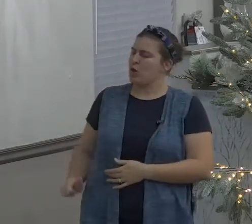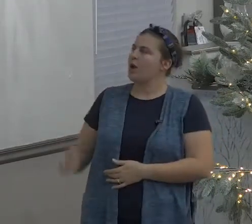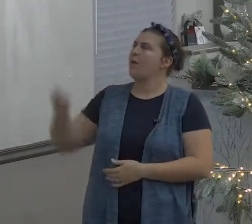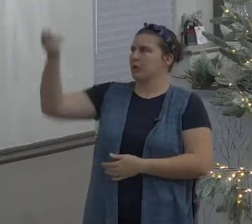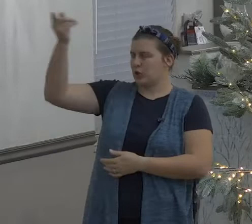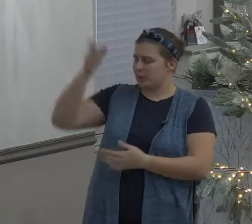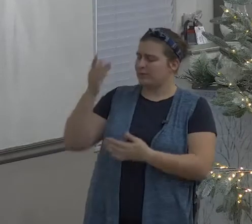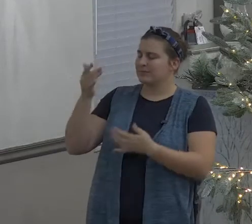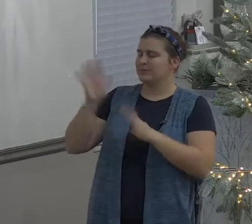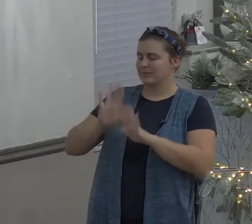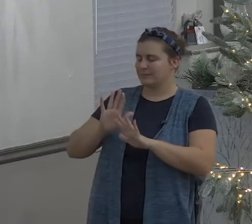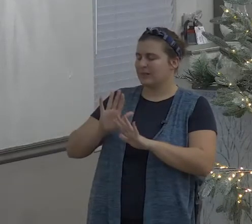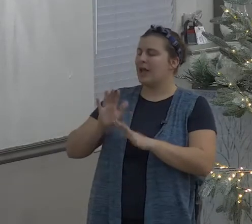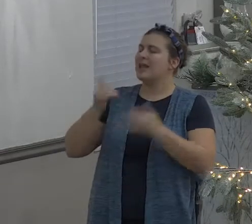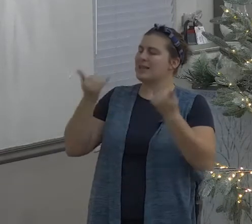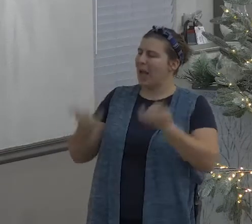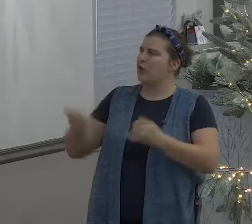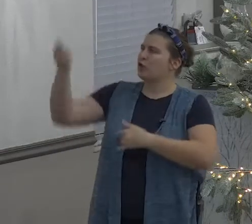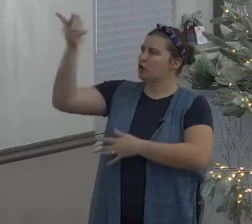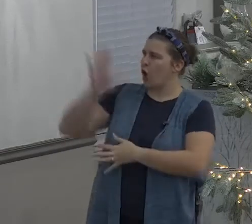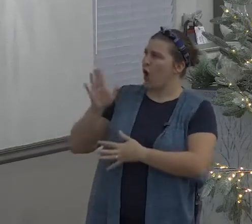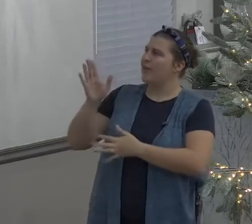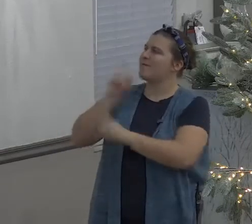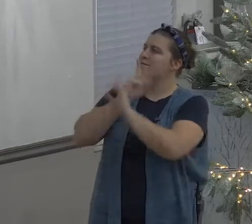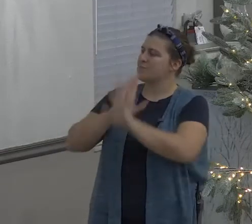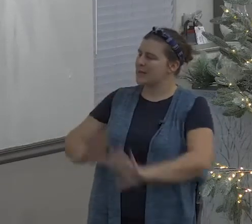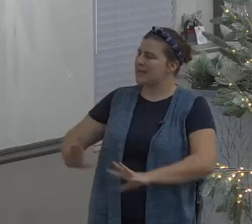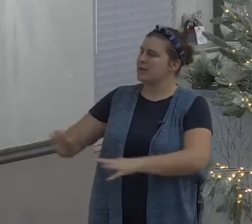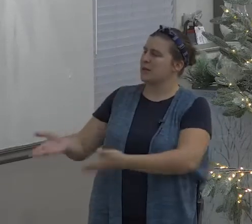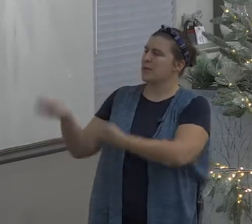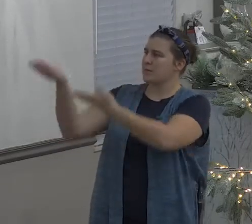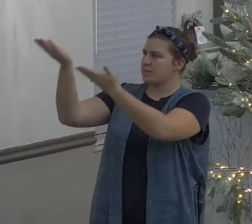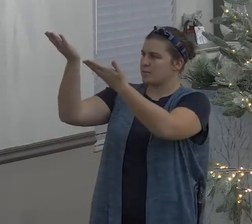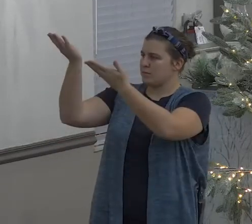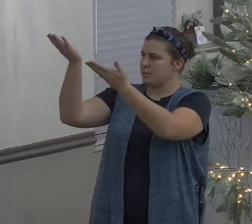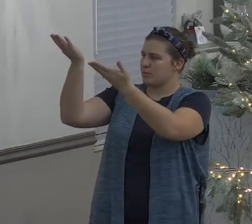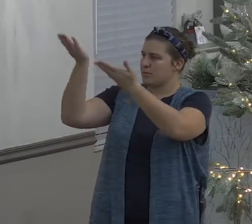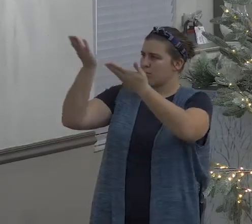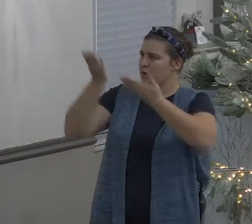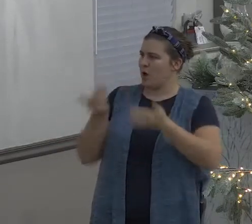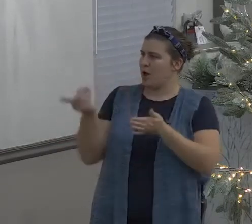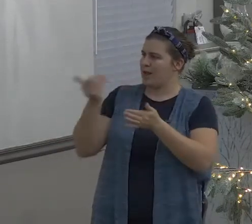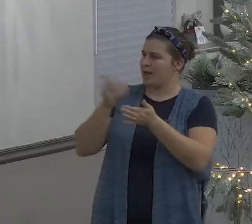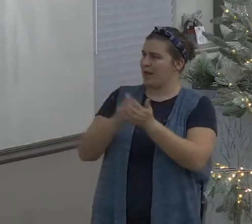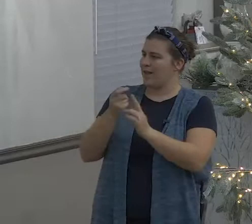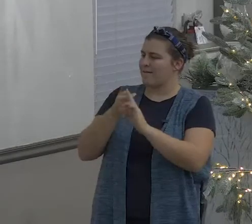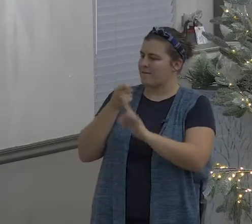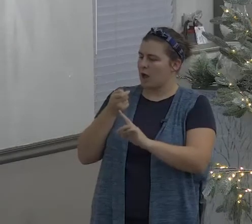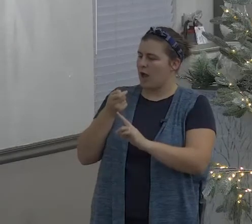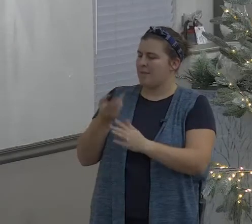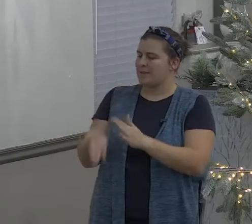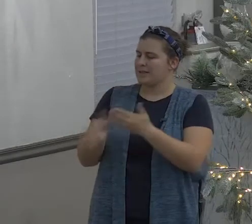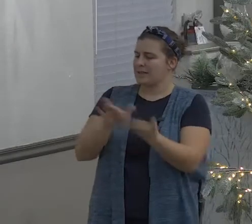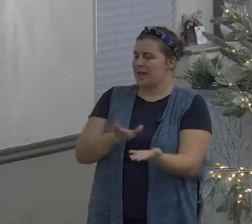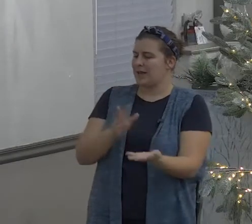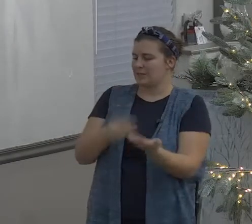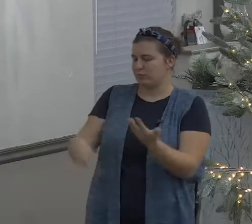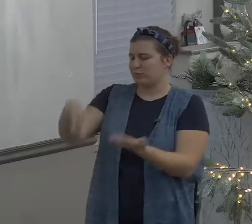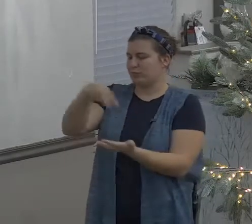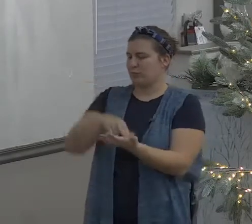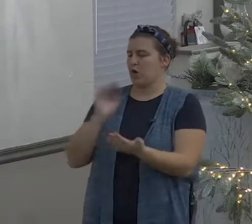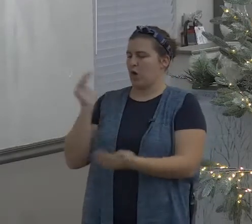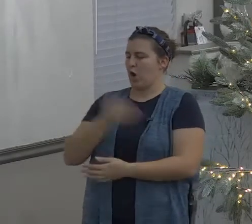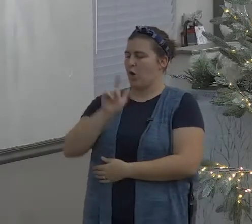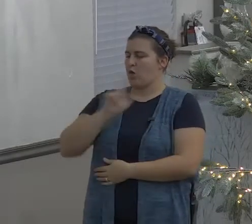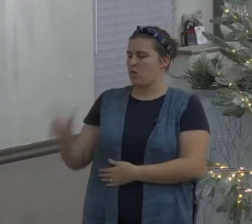great shepherd he's the great shepherd in Hebrews 13 20 now the Lord God of peace now the God